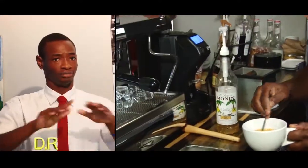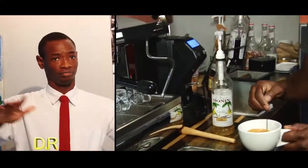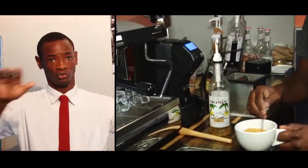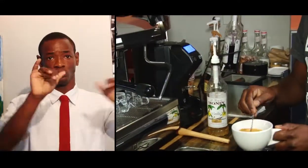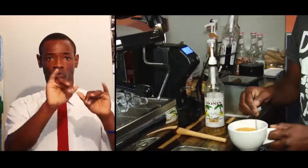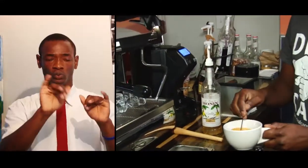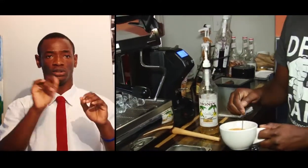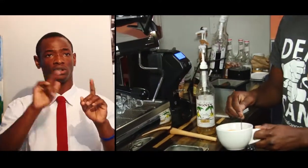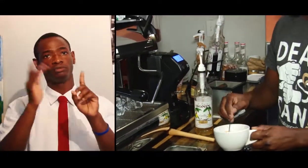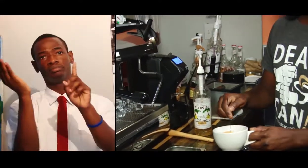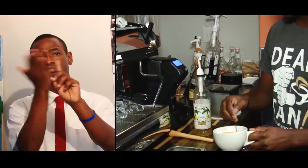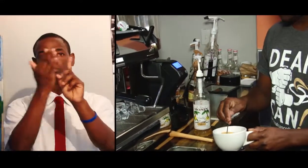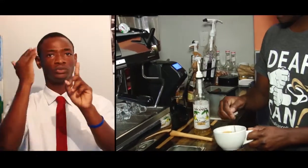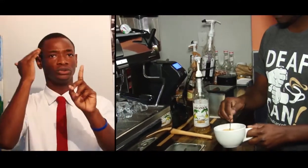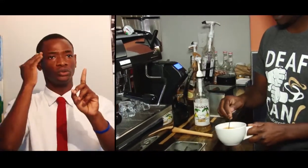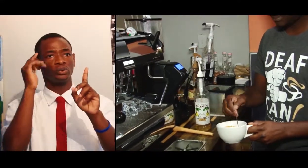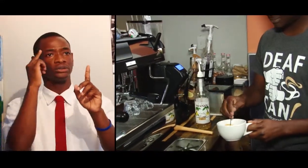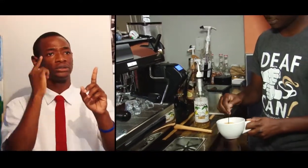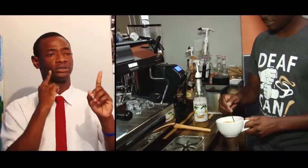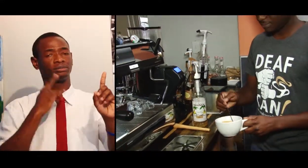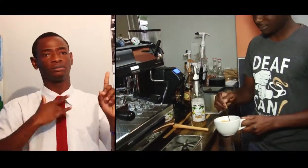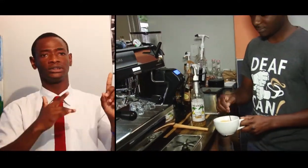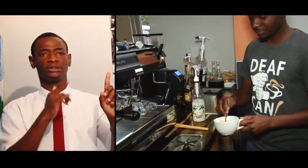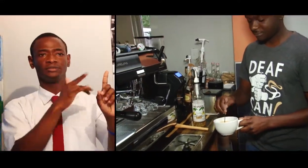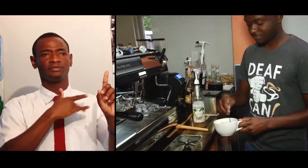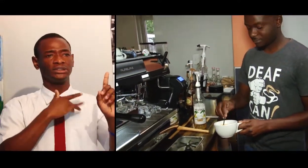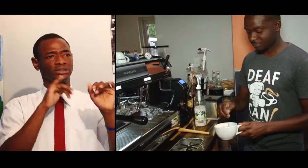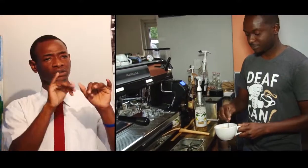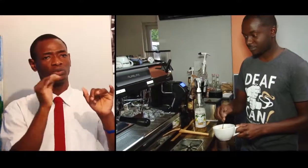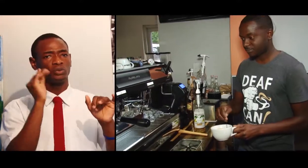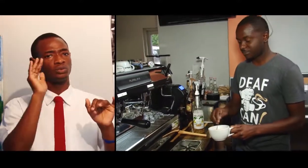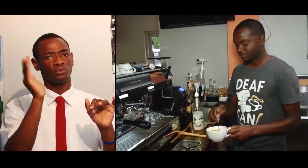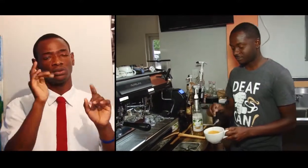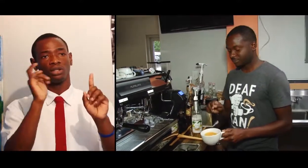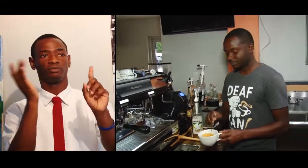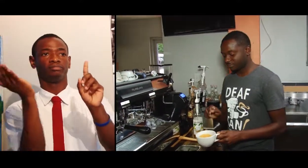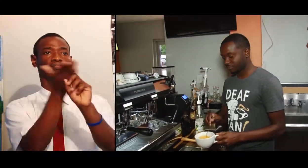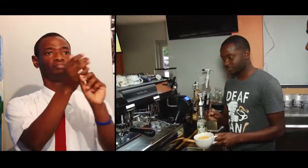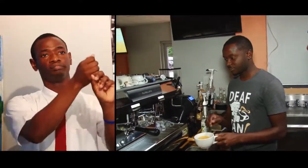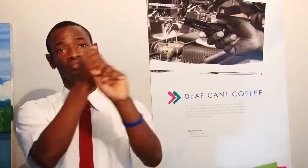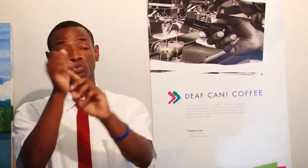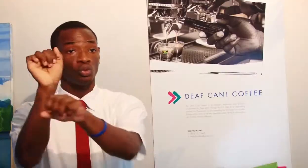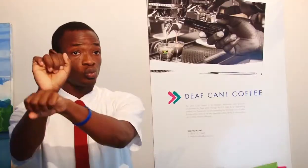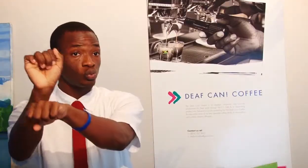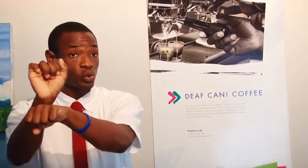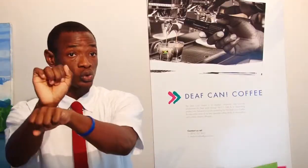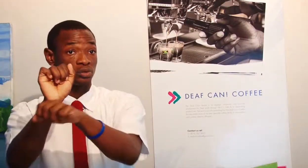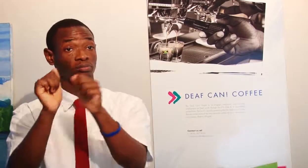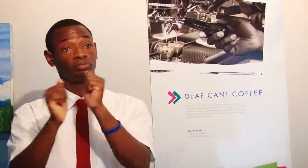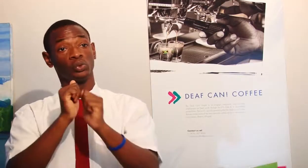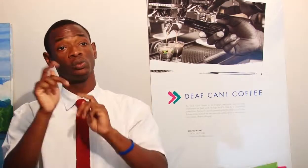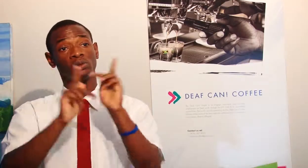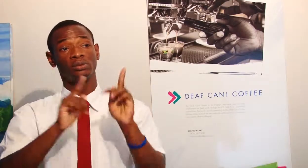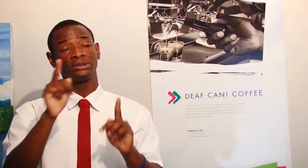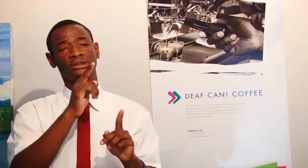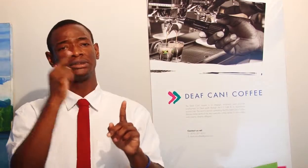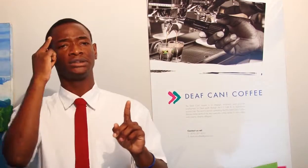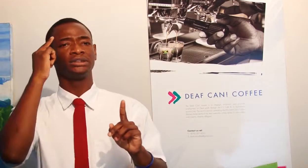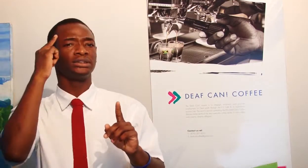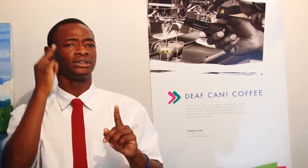continue to travel around Jamaica and to share a positive message about Deaf Can. We want people to view us as people who can be a part of the workforce not people who just